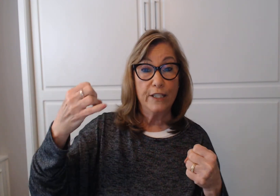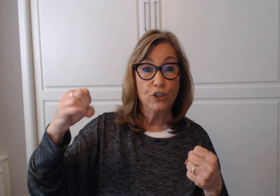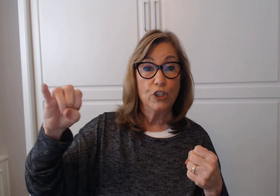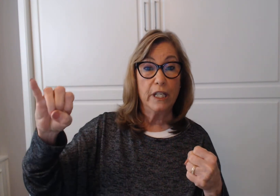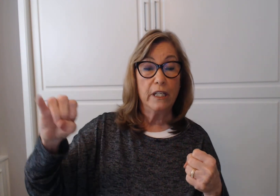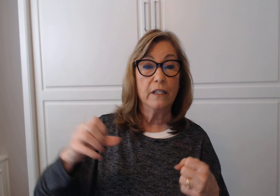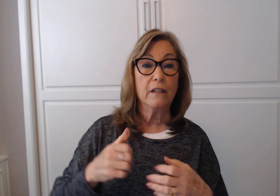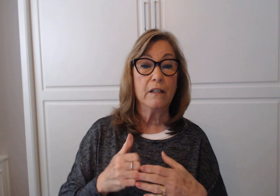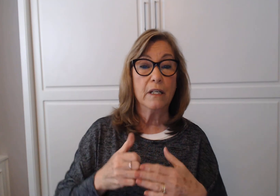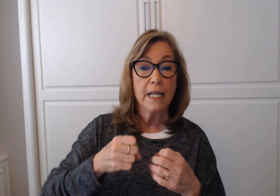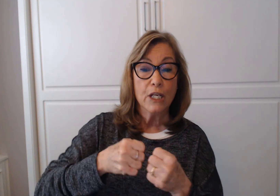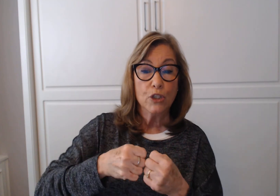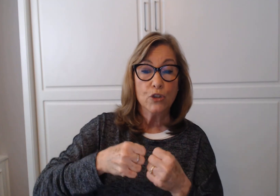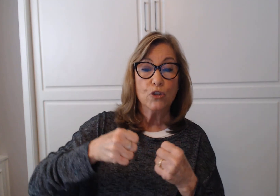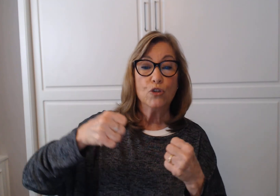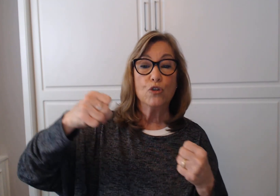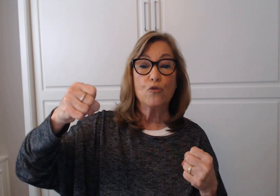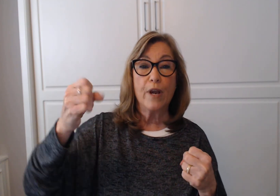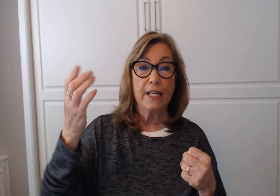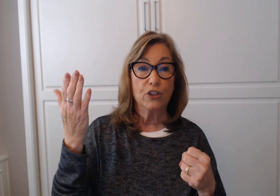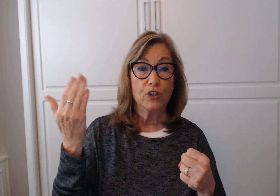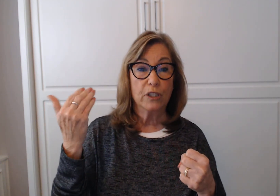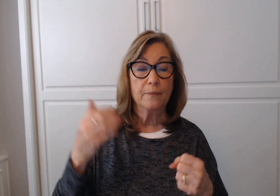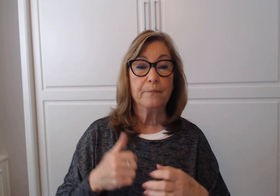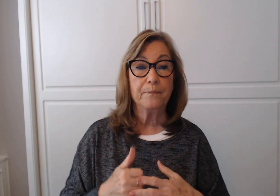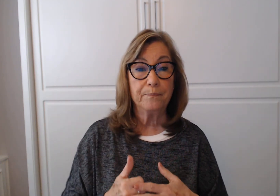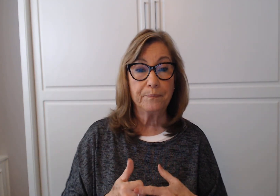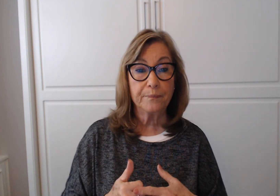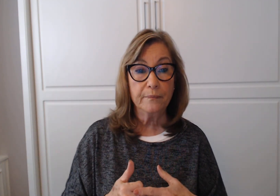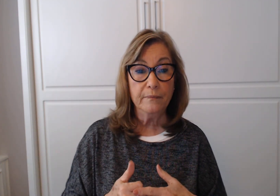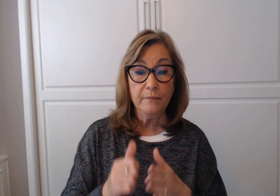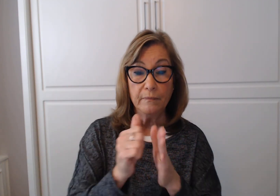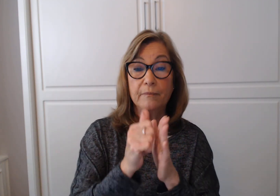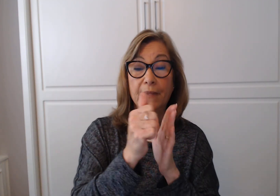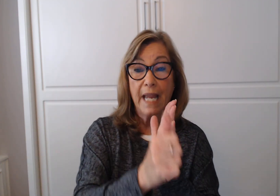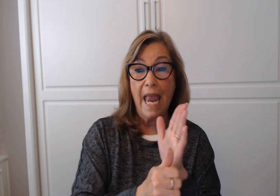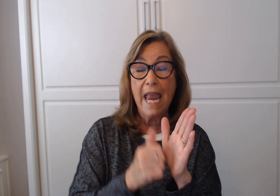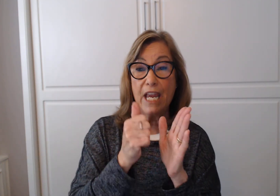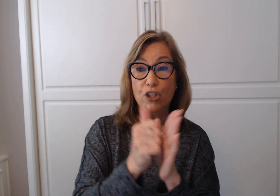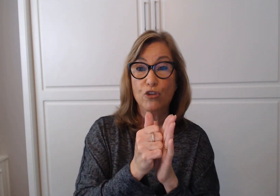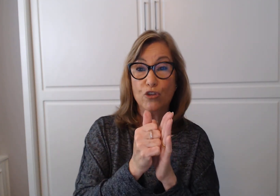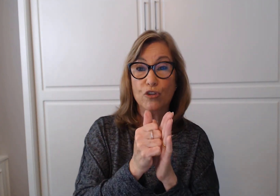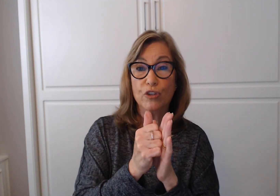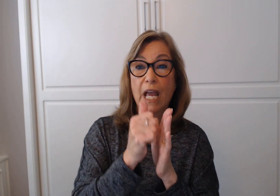Stretched. Age. Aging.